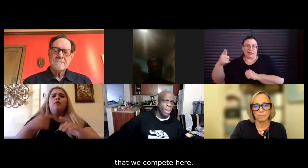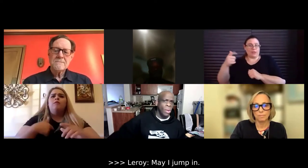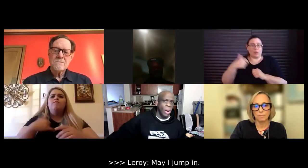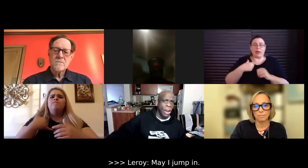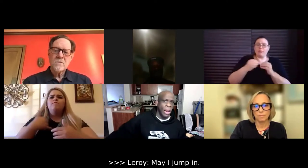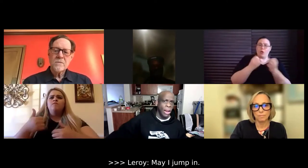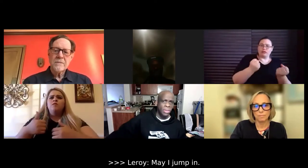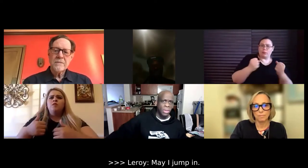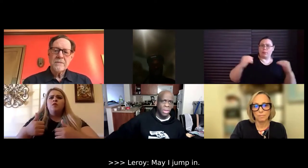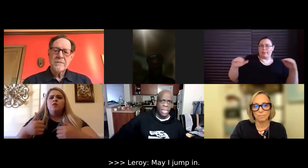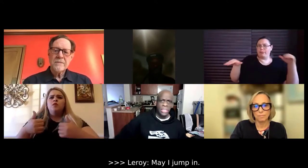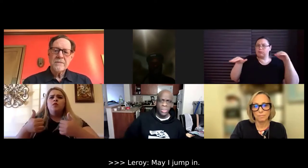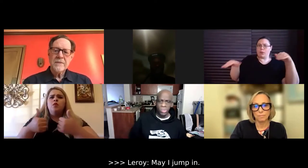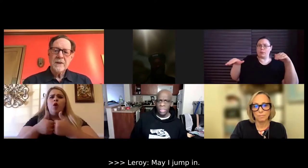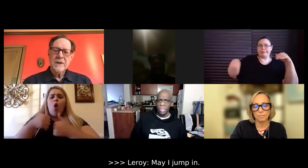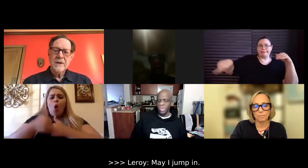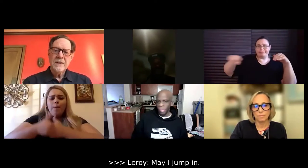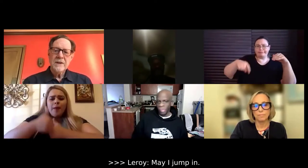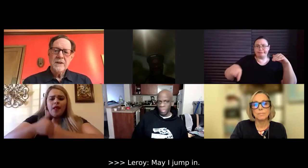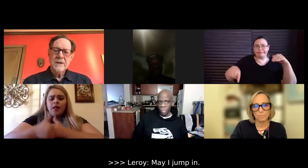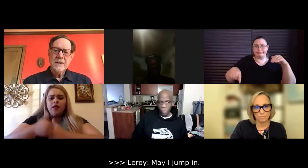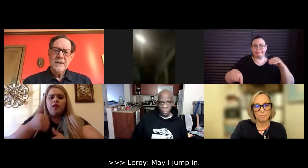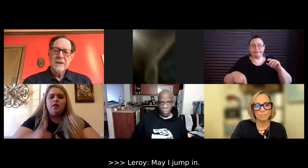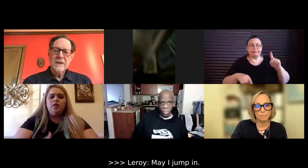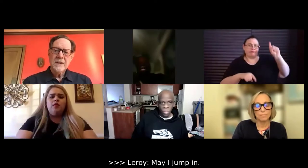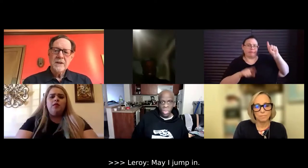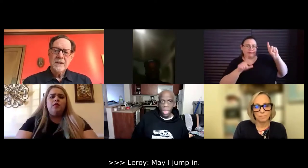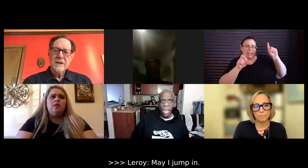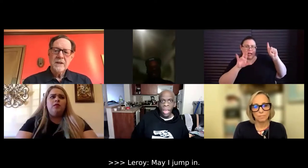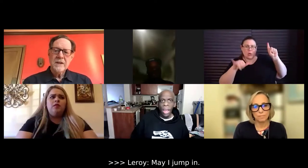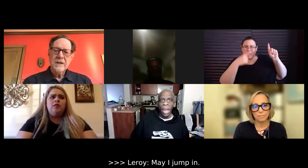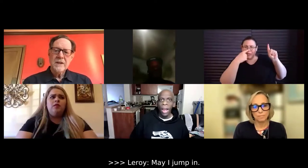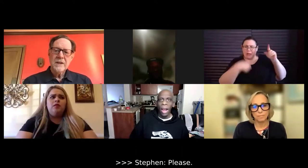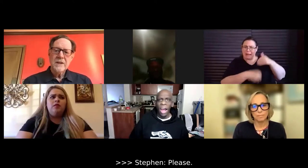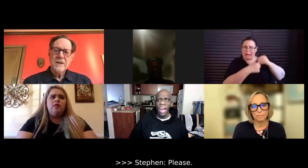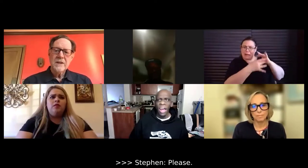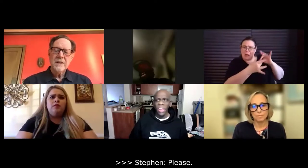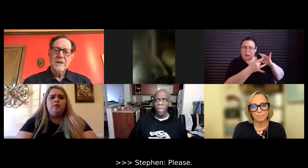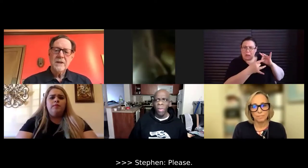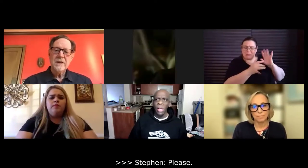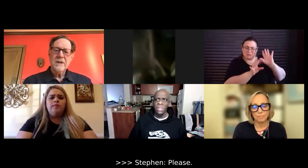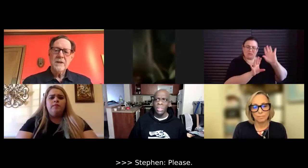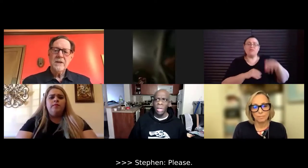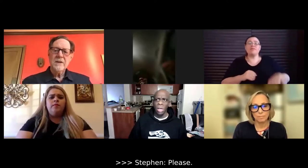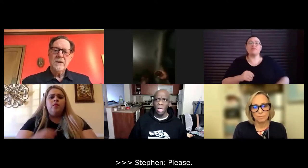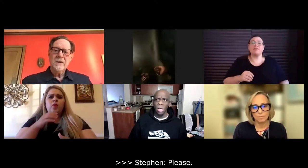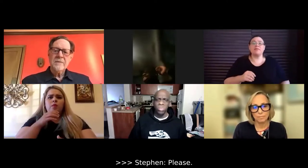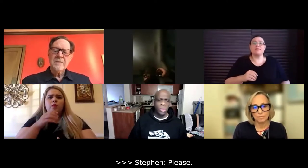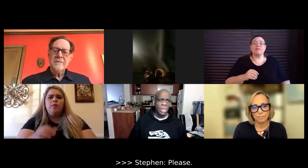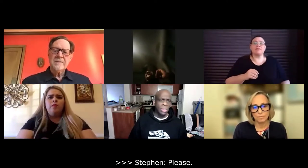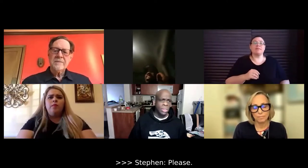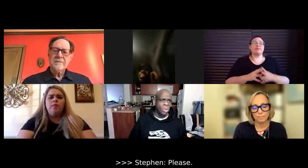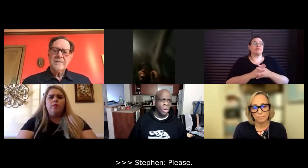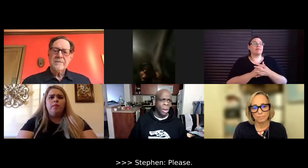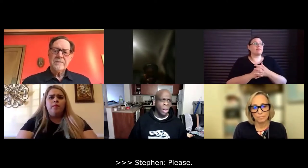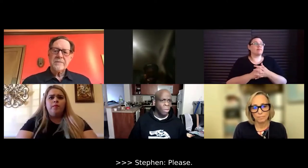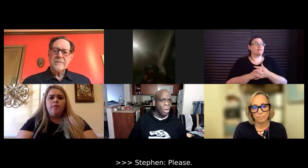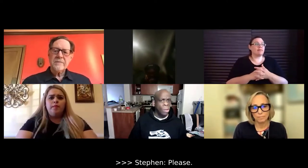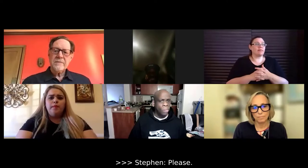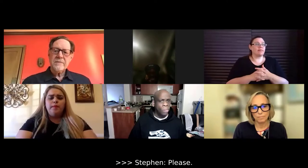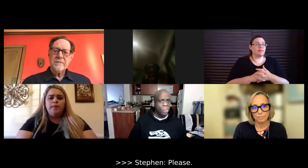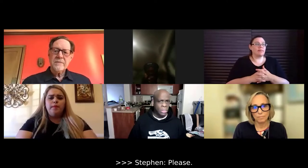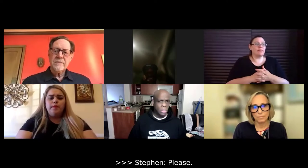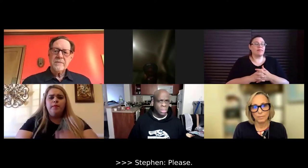Leroy here. Can I jump in? Please. Yeah, I think we have to flip the script